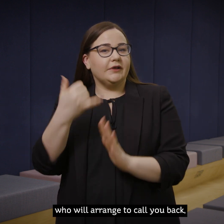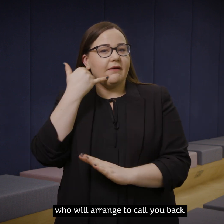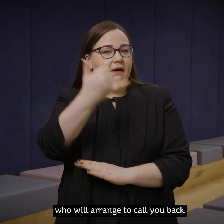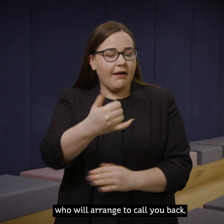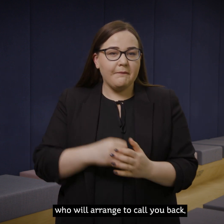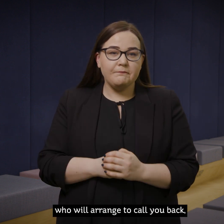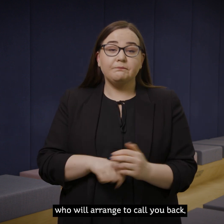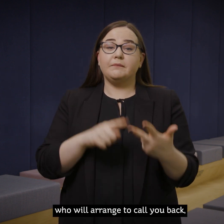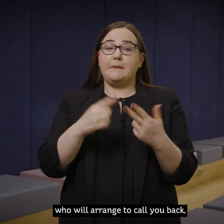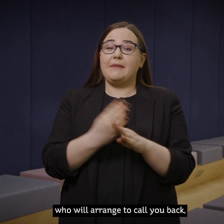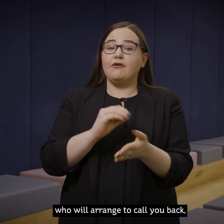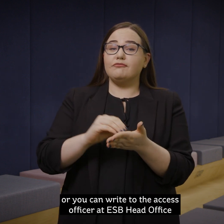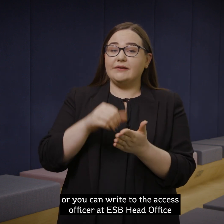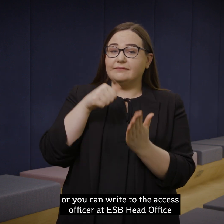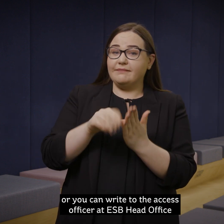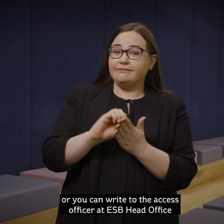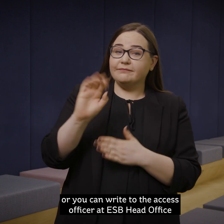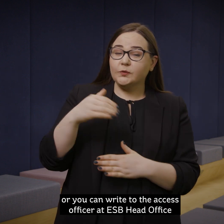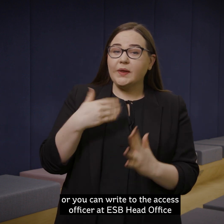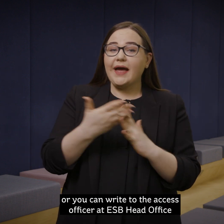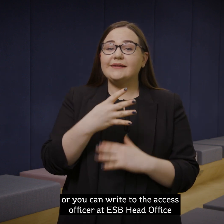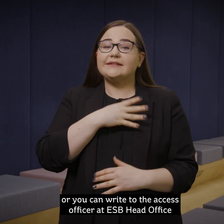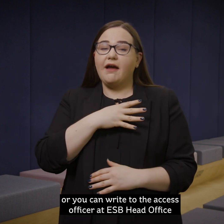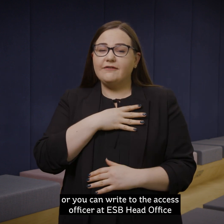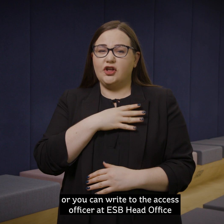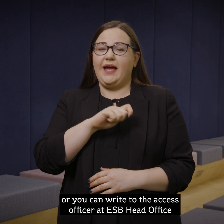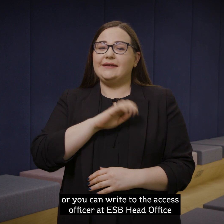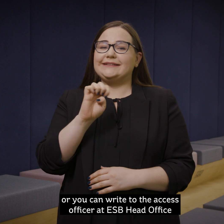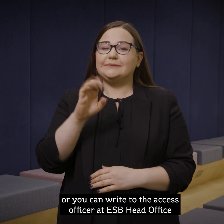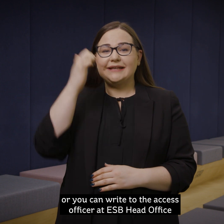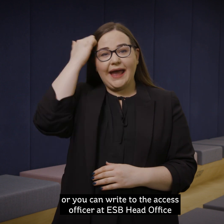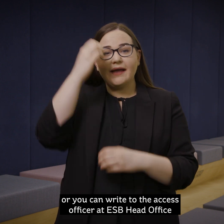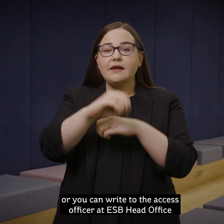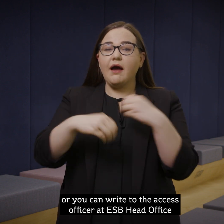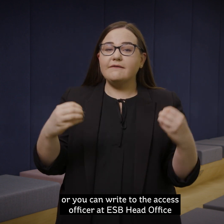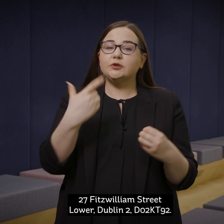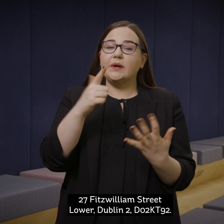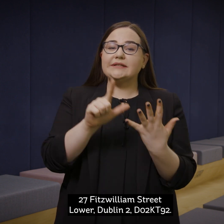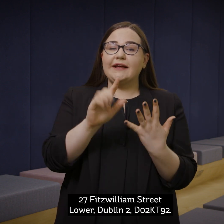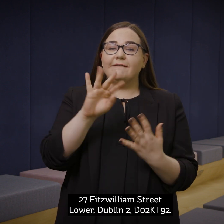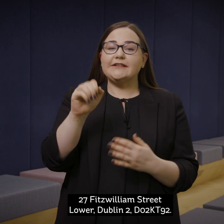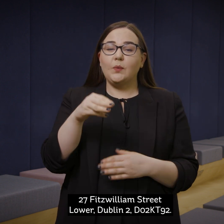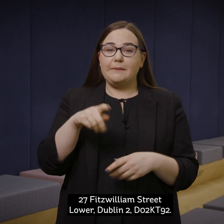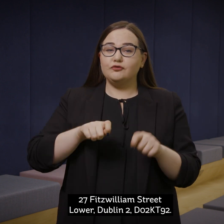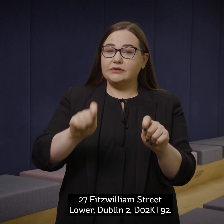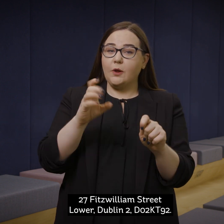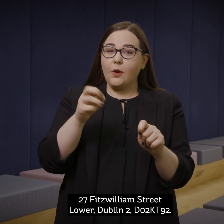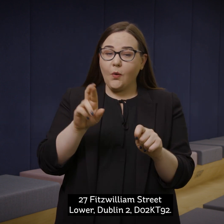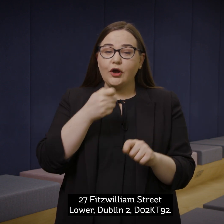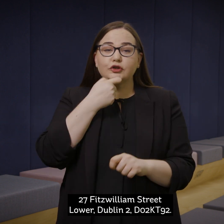will arrange to call you back. Or you can write to the Access Officer at ESB Head Office, 27 Fitzwilliam Street Lower, Dublin